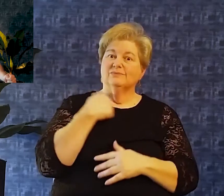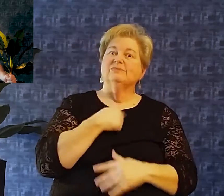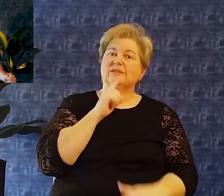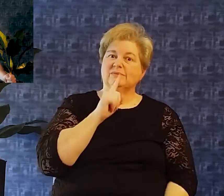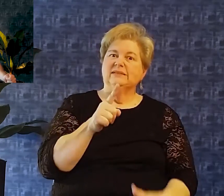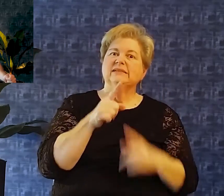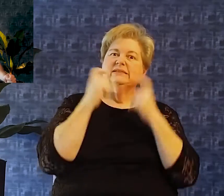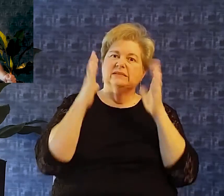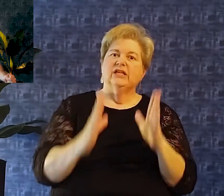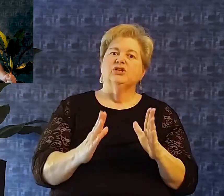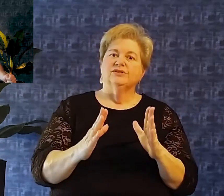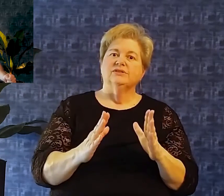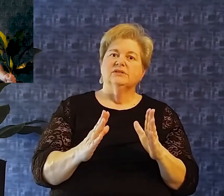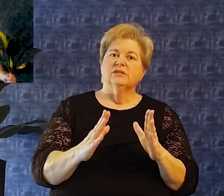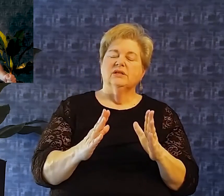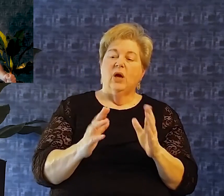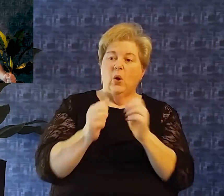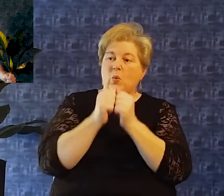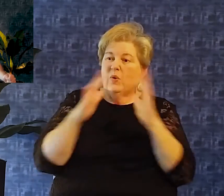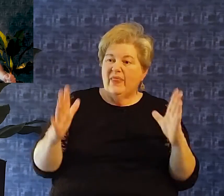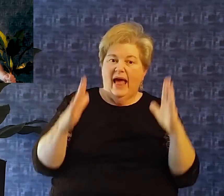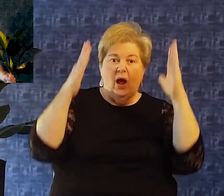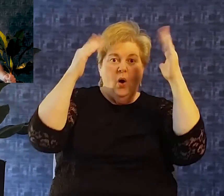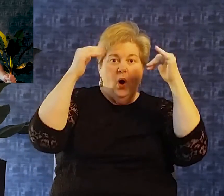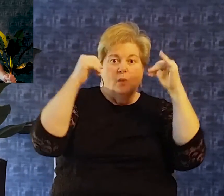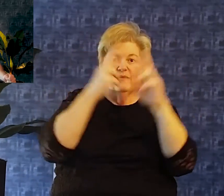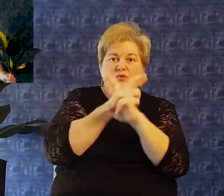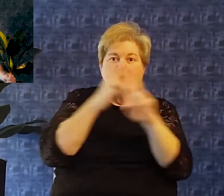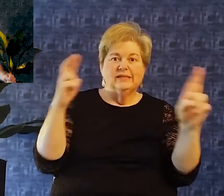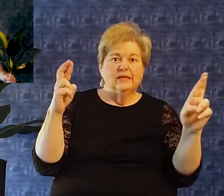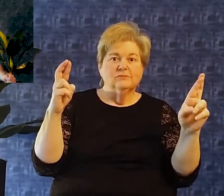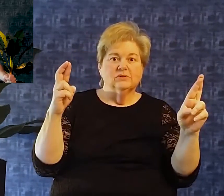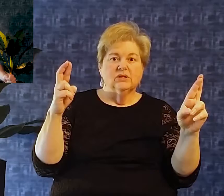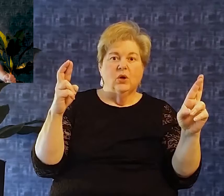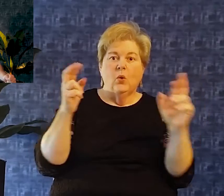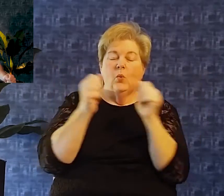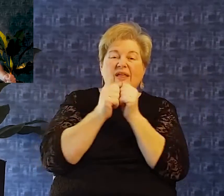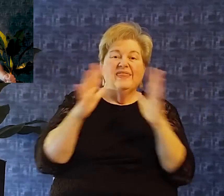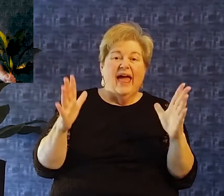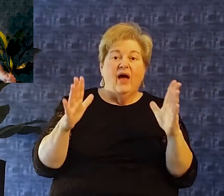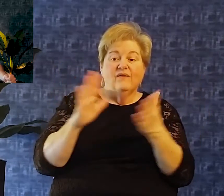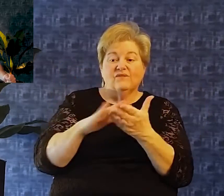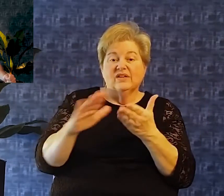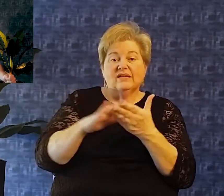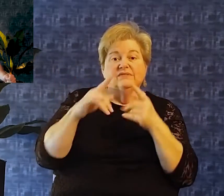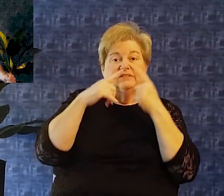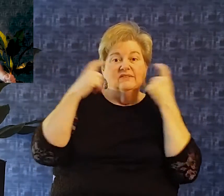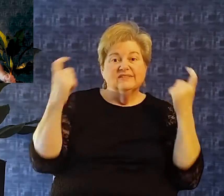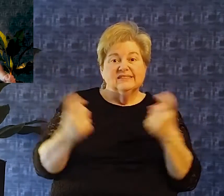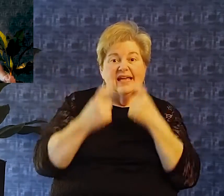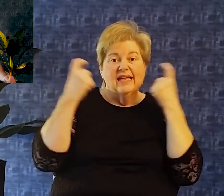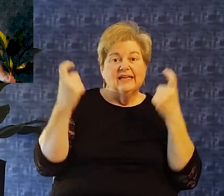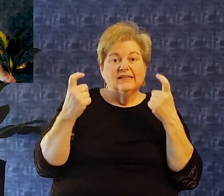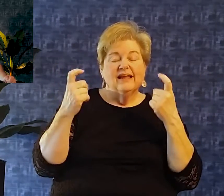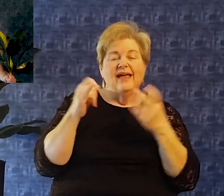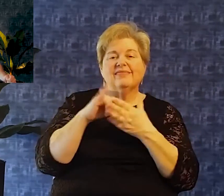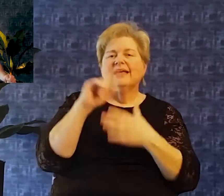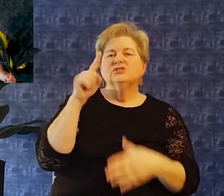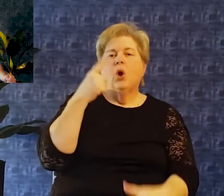from the forgiveness of sin that is only found in christ alone And it's by faith that we have